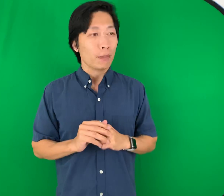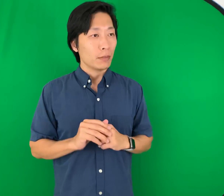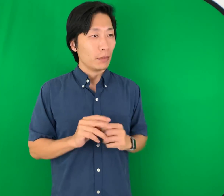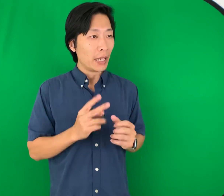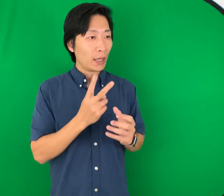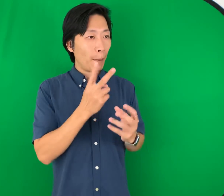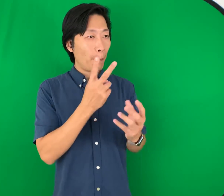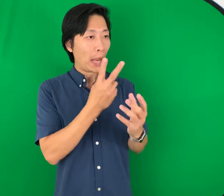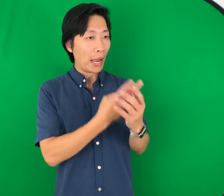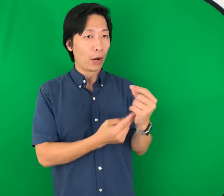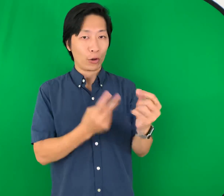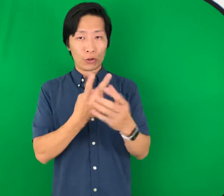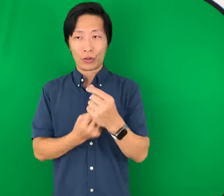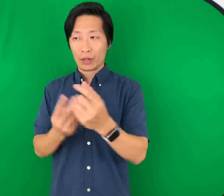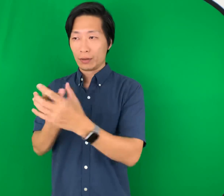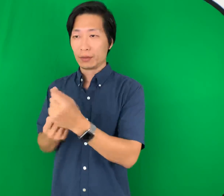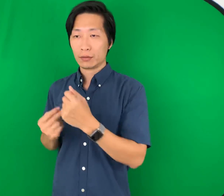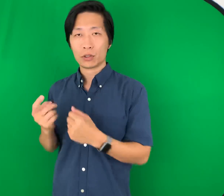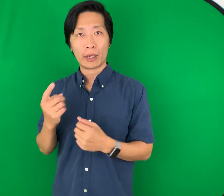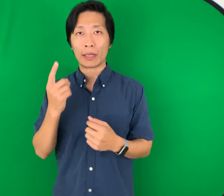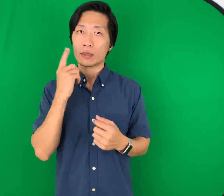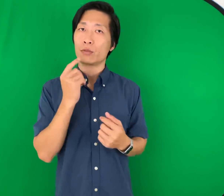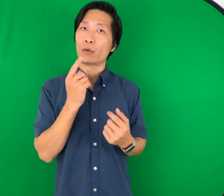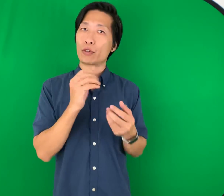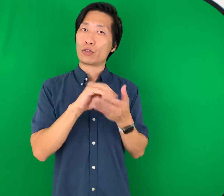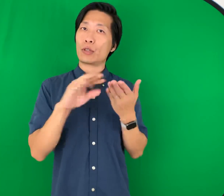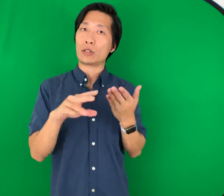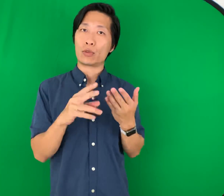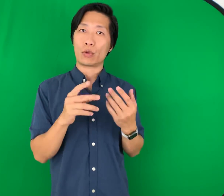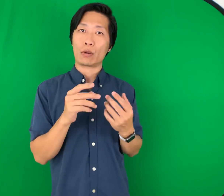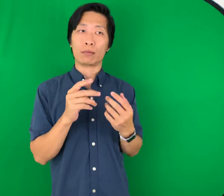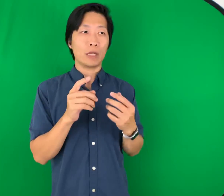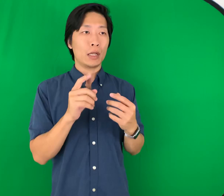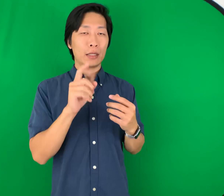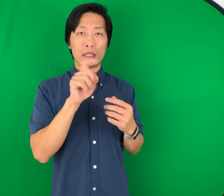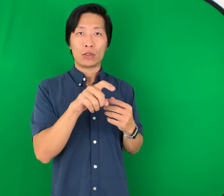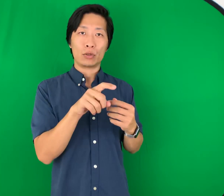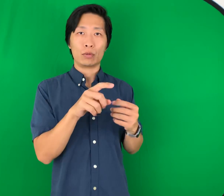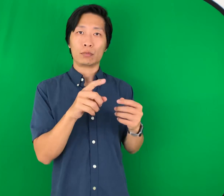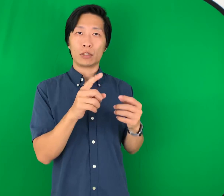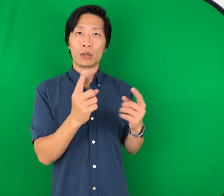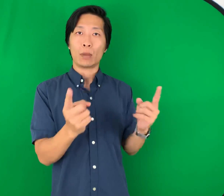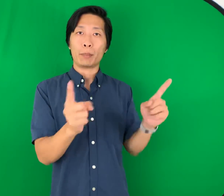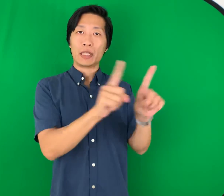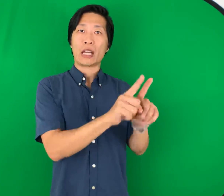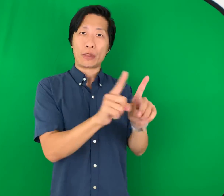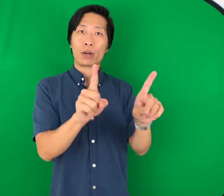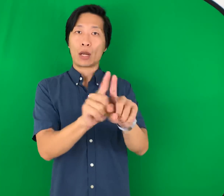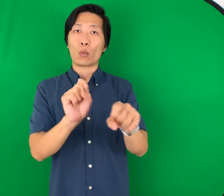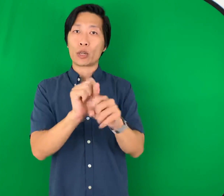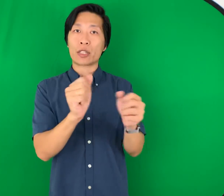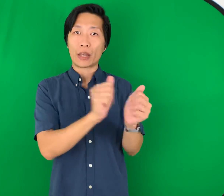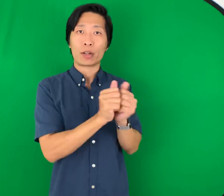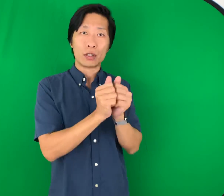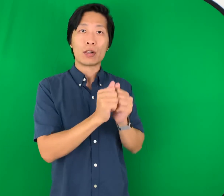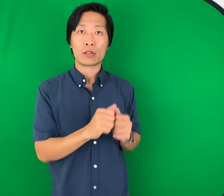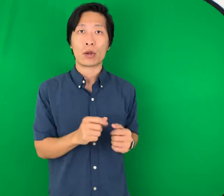Make pairs. So I guess for students who need to be together and work together. So